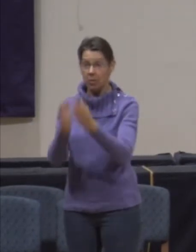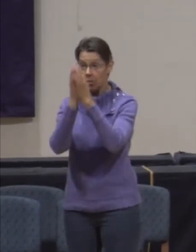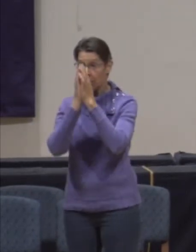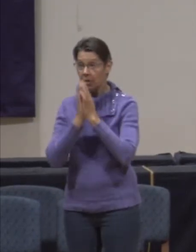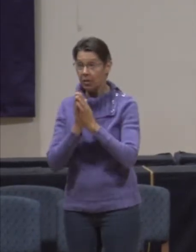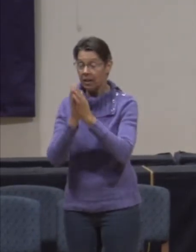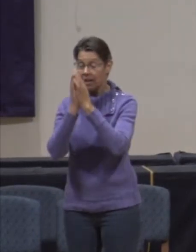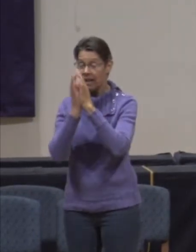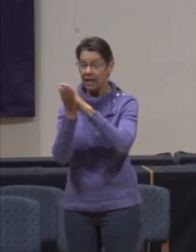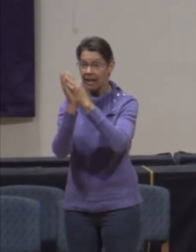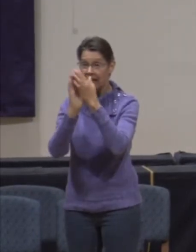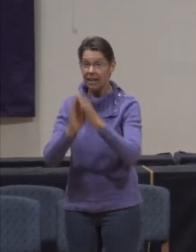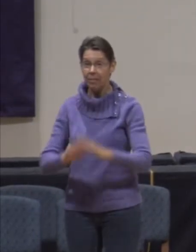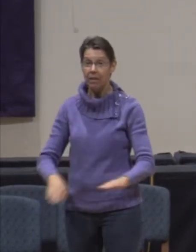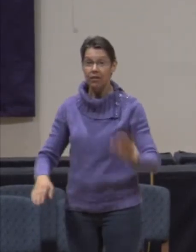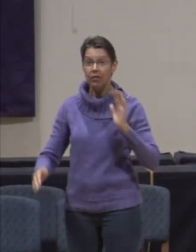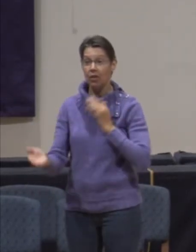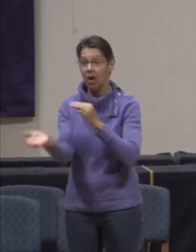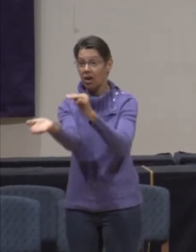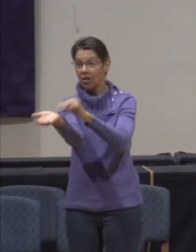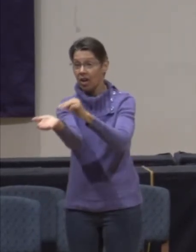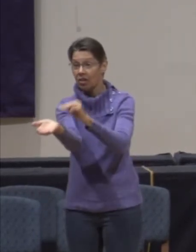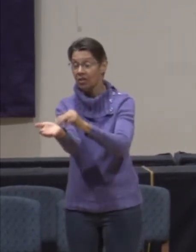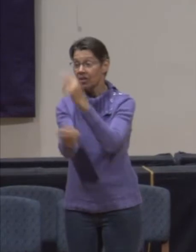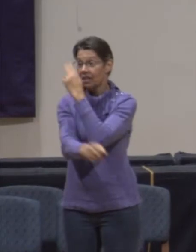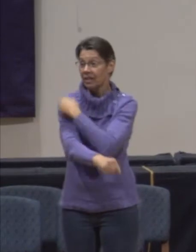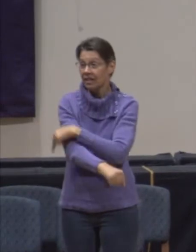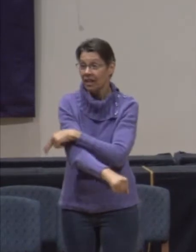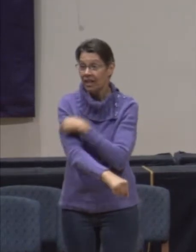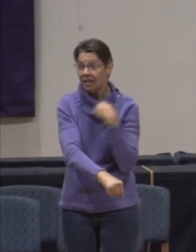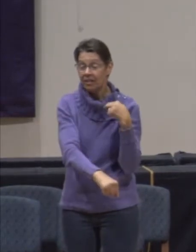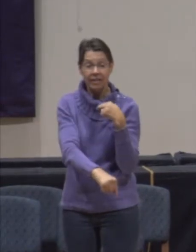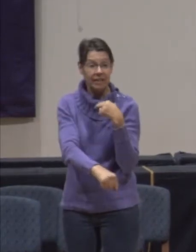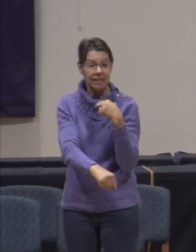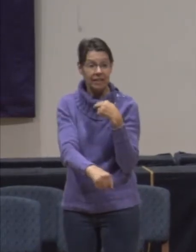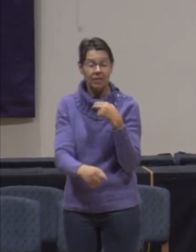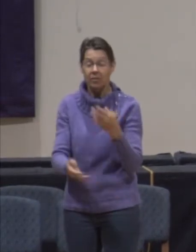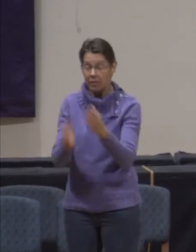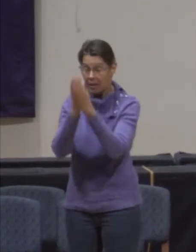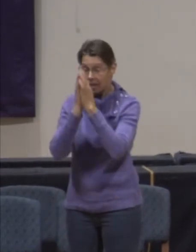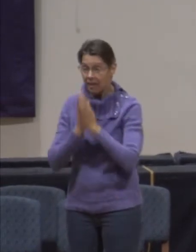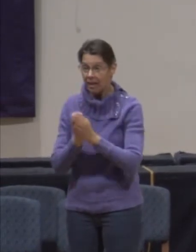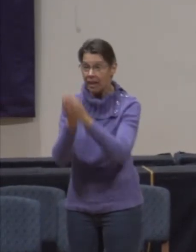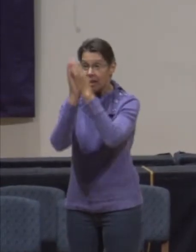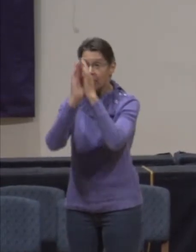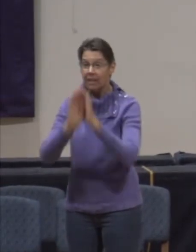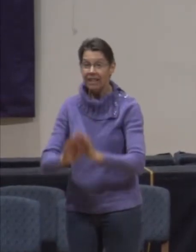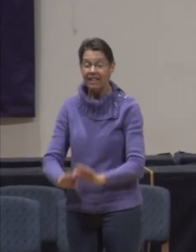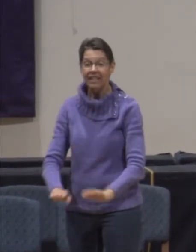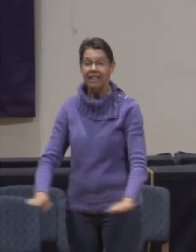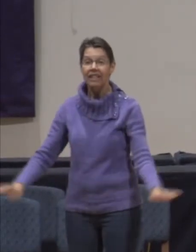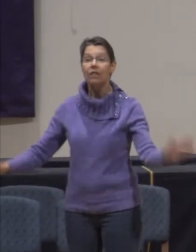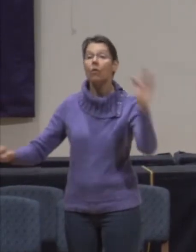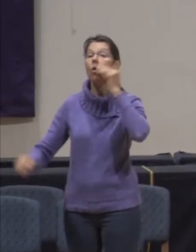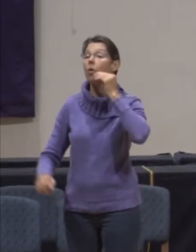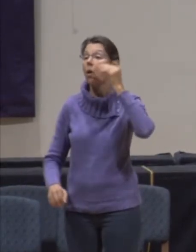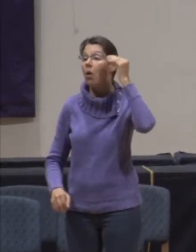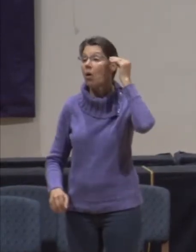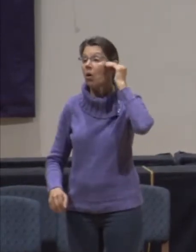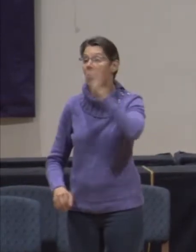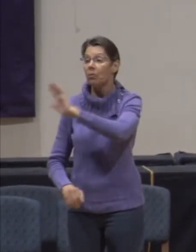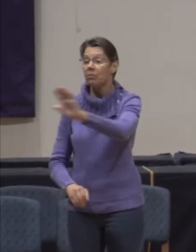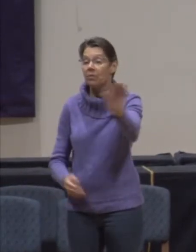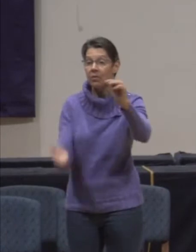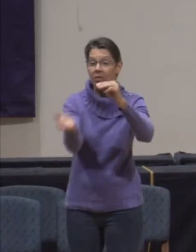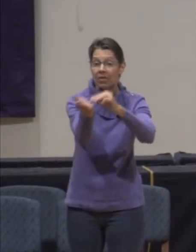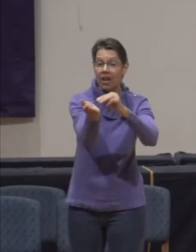doors and the thresholds of our medical facilities. Maybe we pray peace for the homes of the doctors and nurses who are right